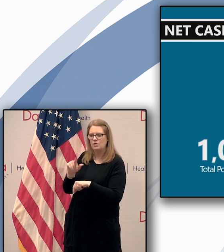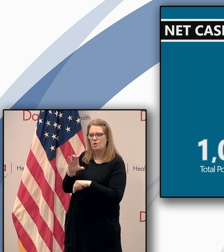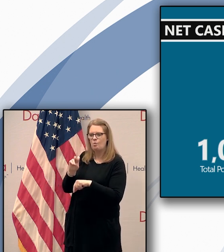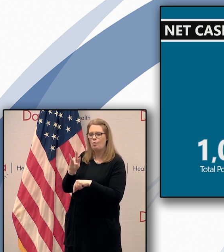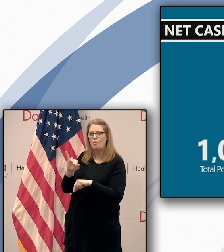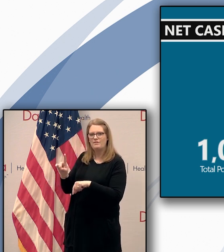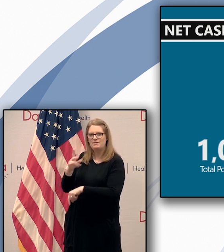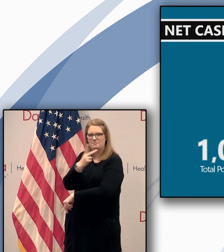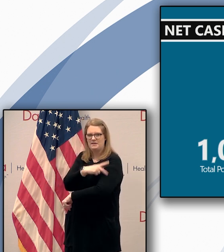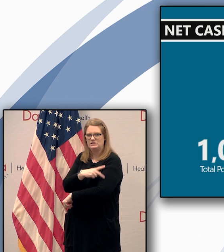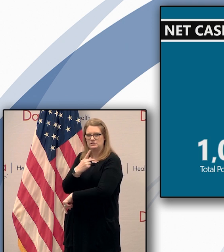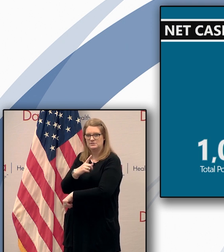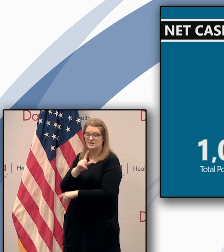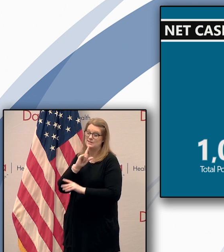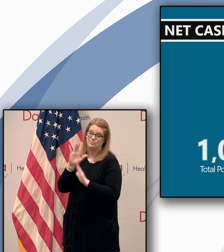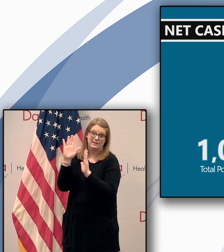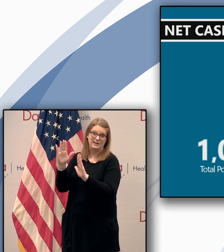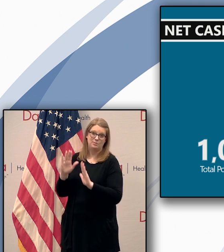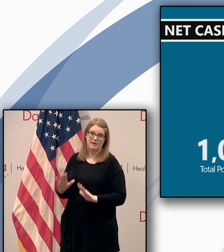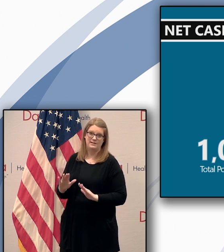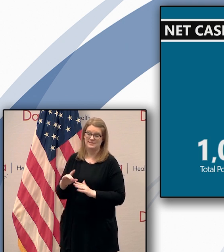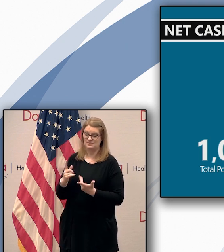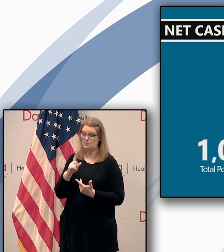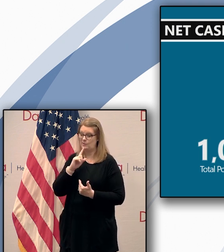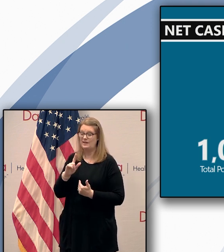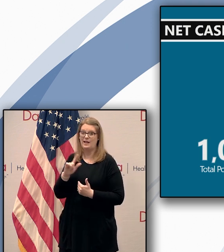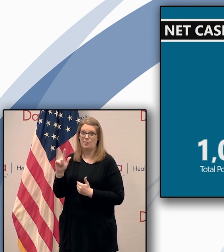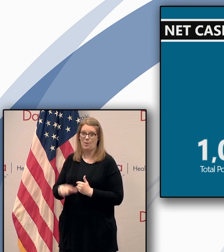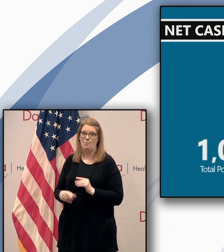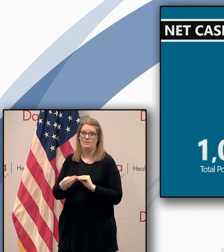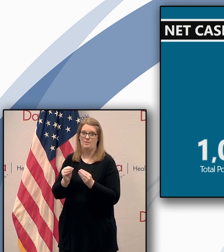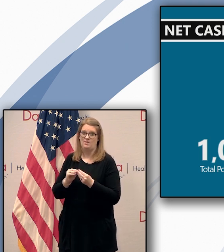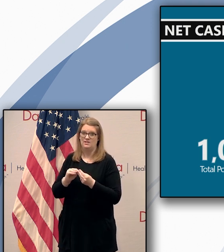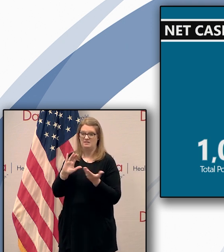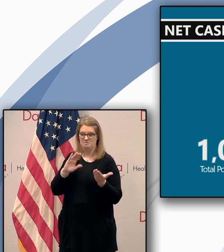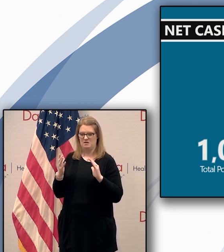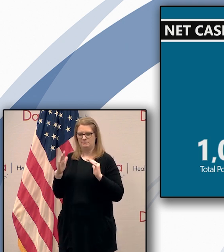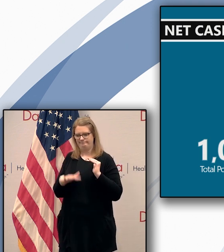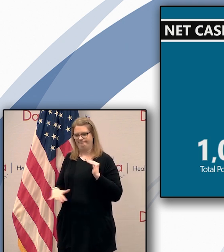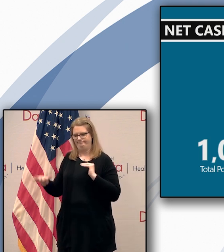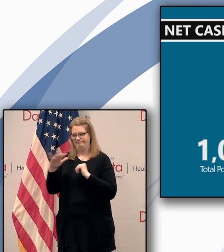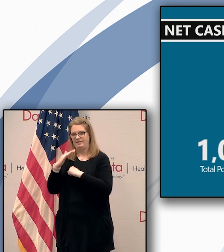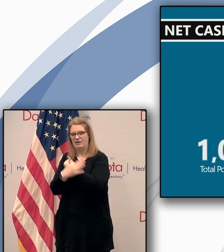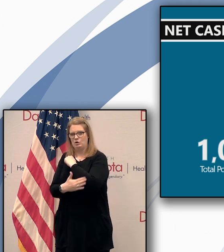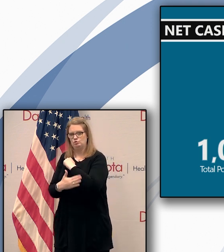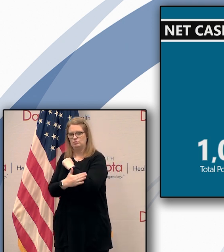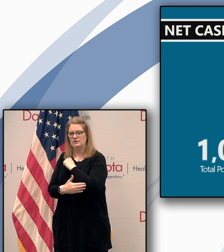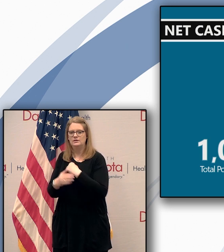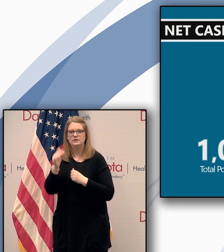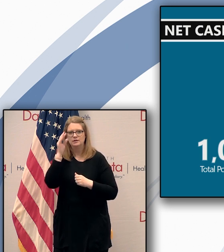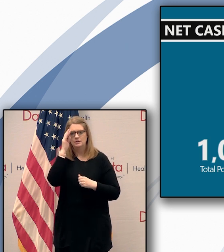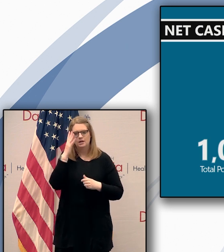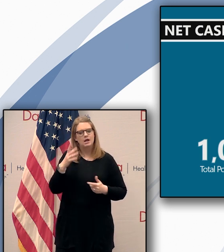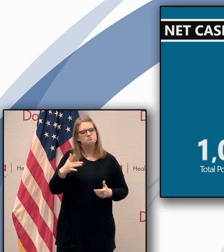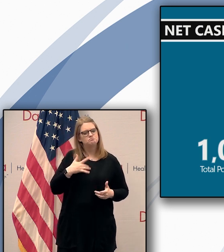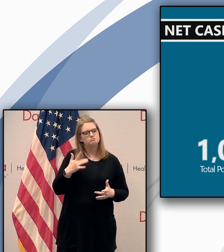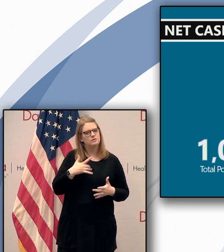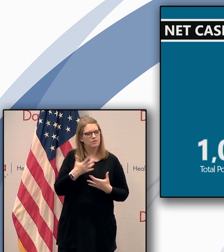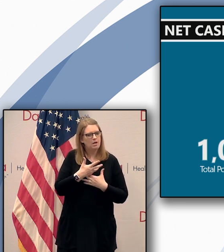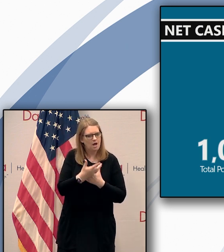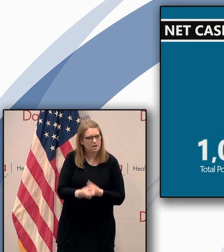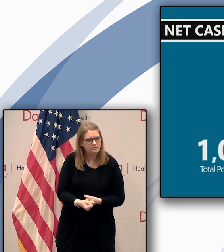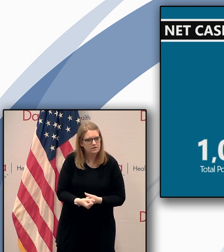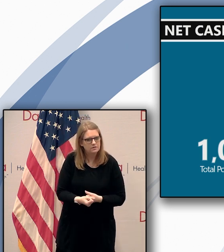great and again we're we're you know very confident about our